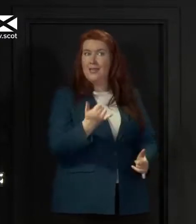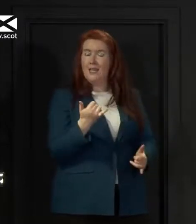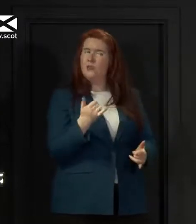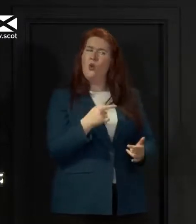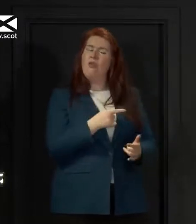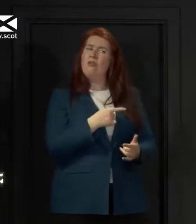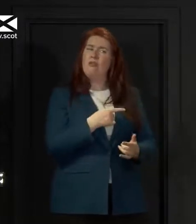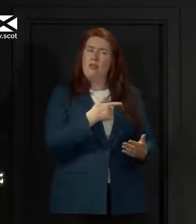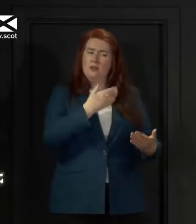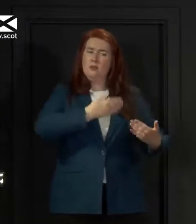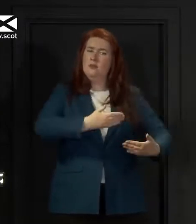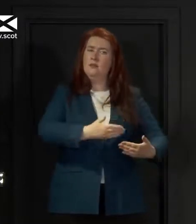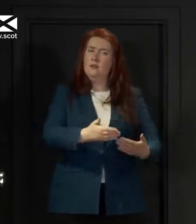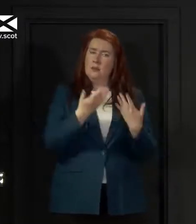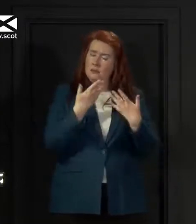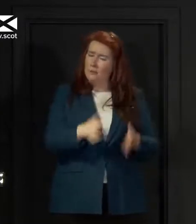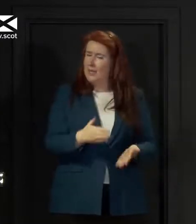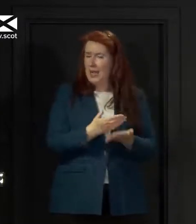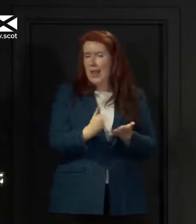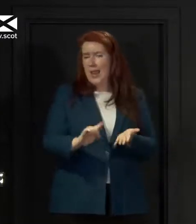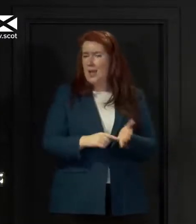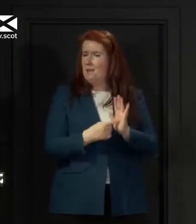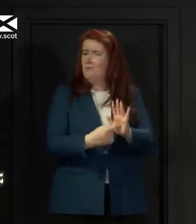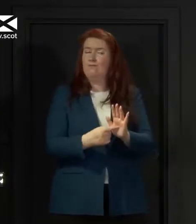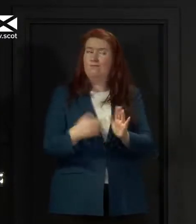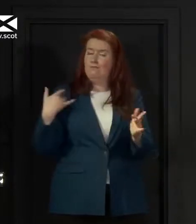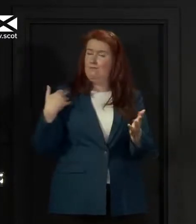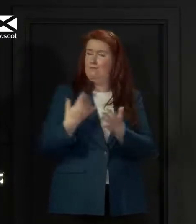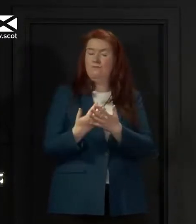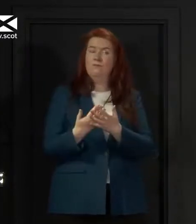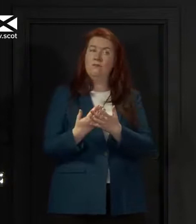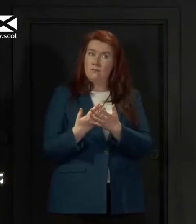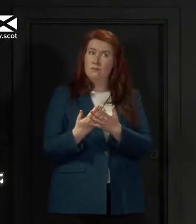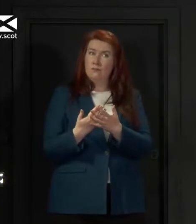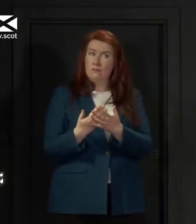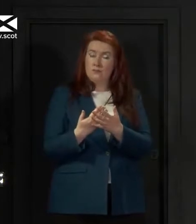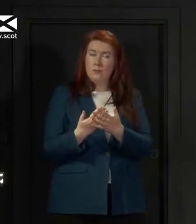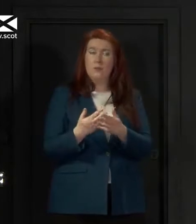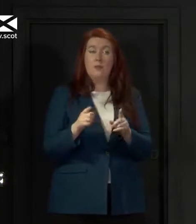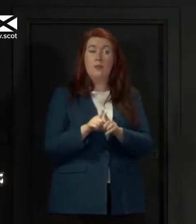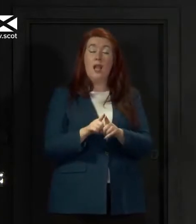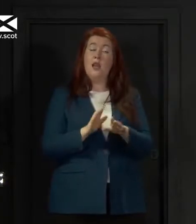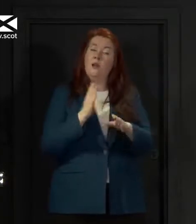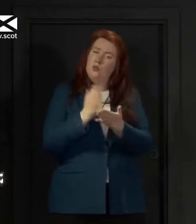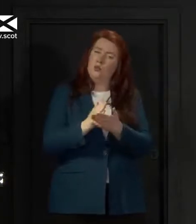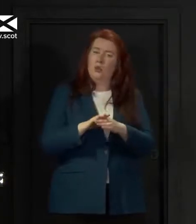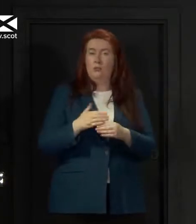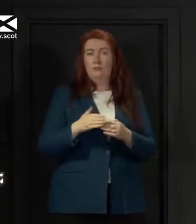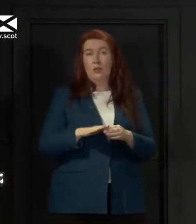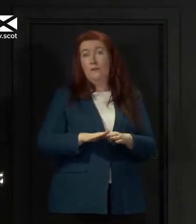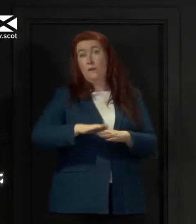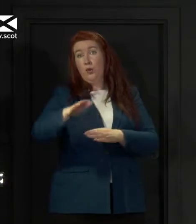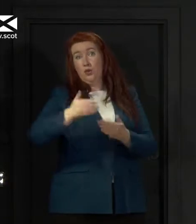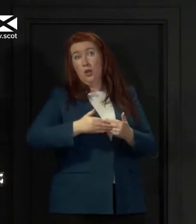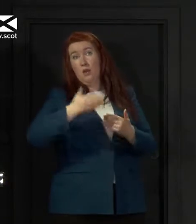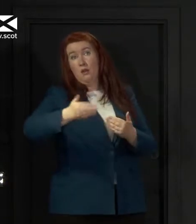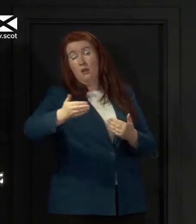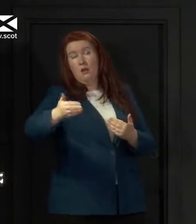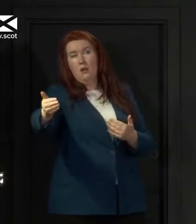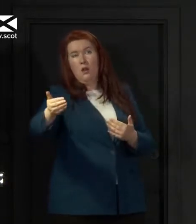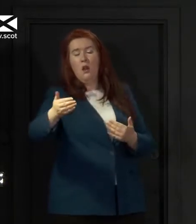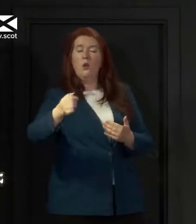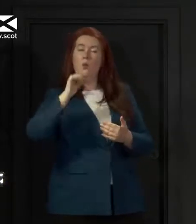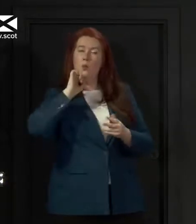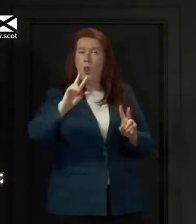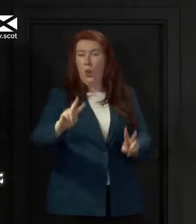all the steps that are really clearly laid out that we have taken and in the fullness of time that look